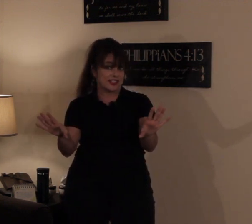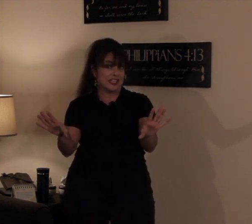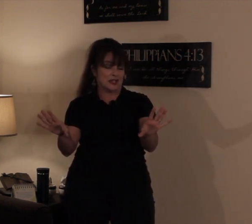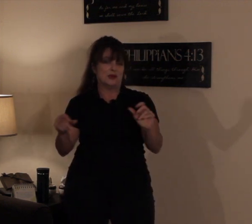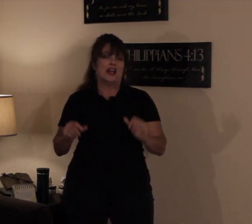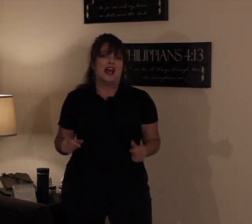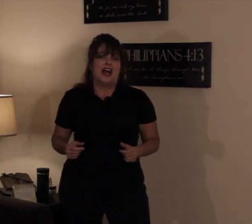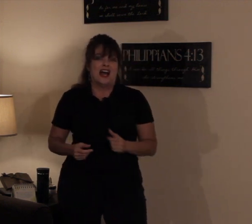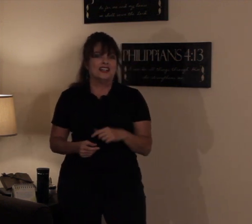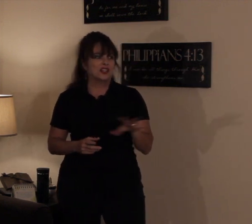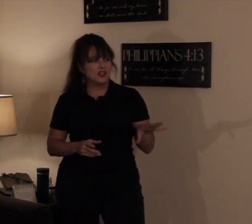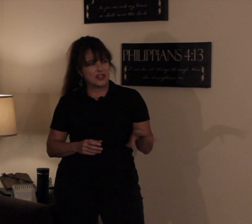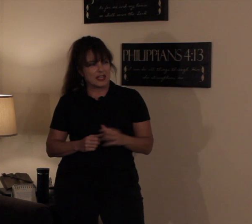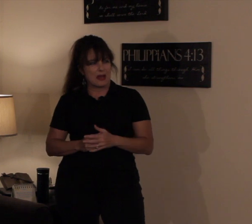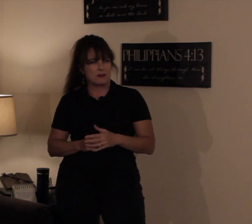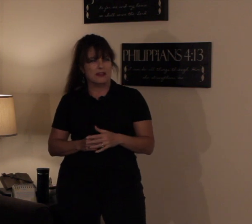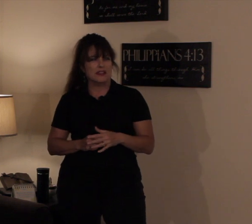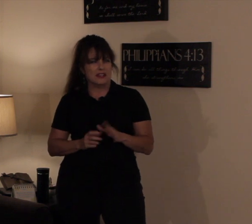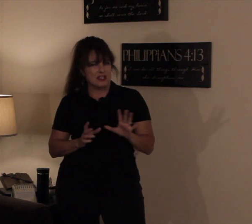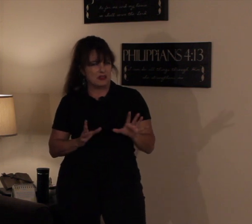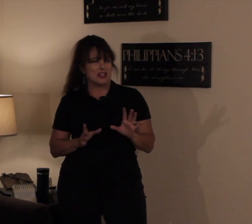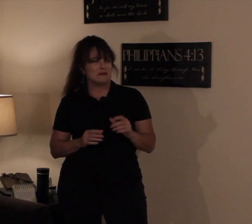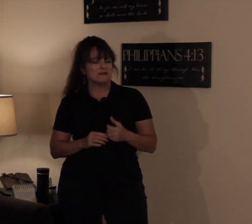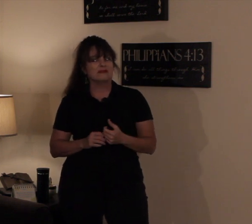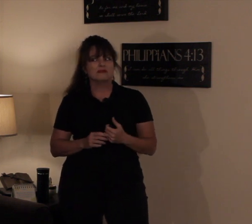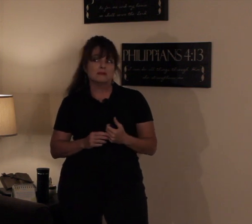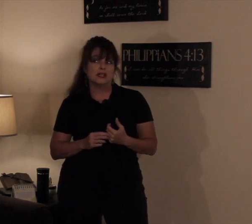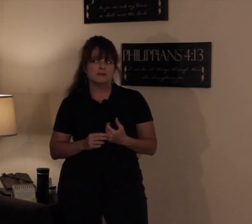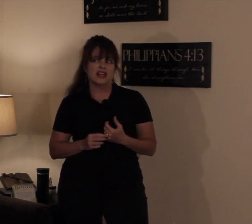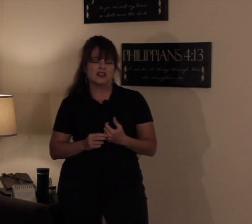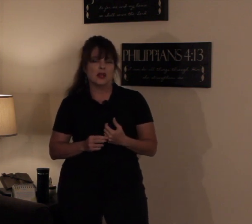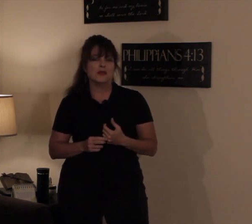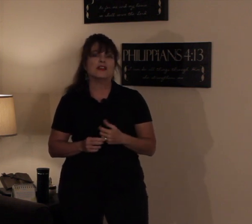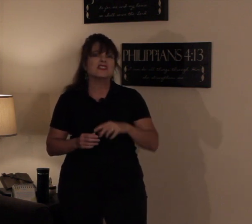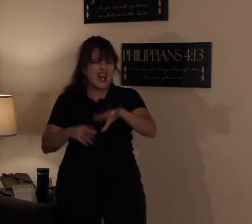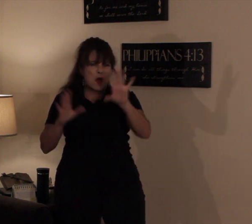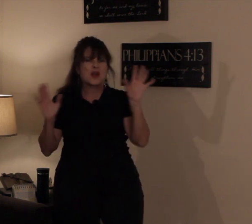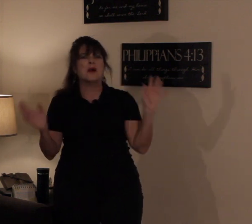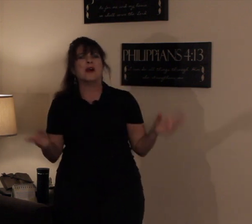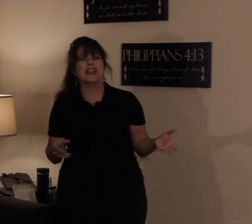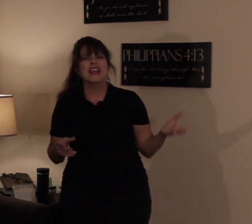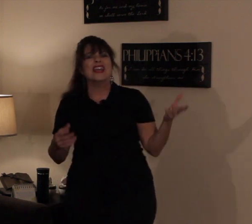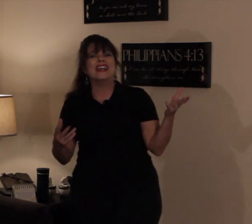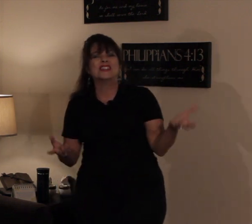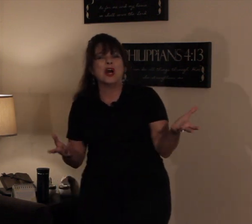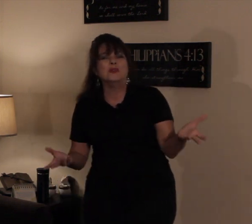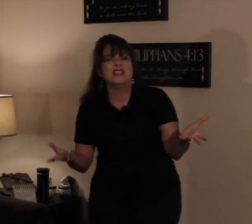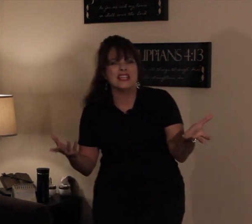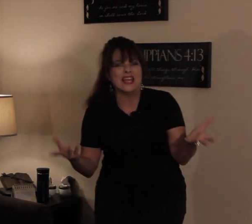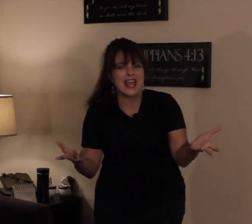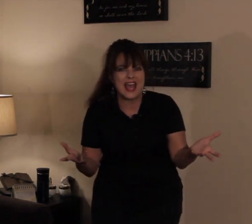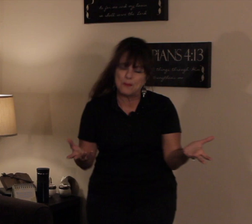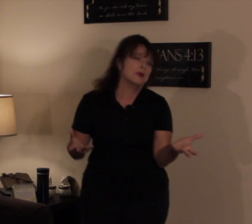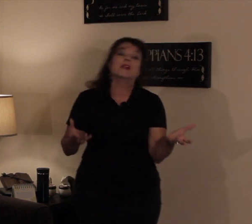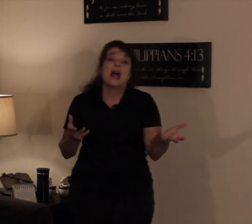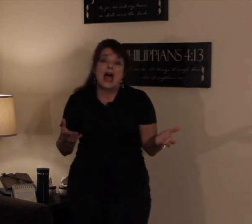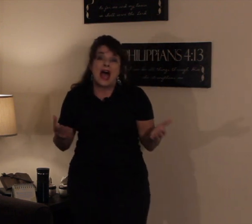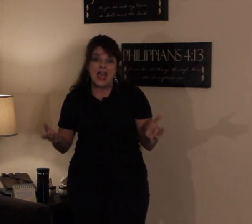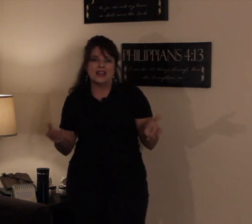see you. So, think about it for a minute and you think, well, I don't know. And it goes, oh, come on, it's only an apple. And